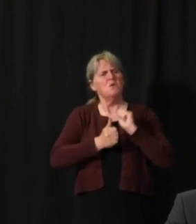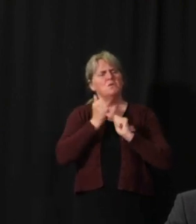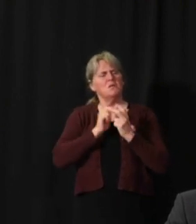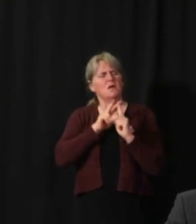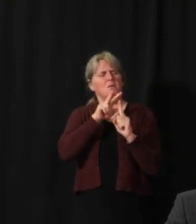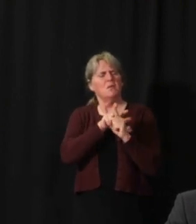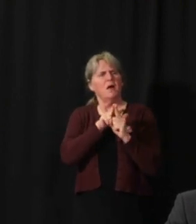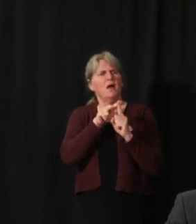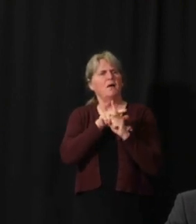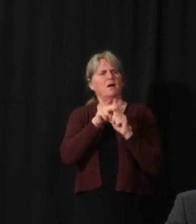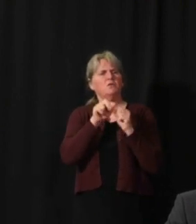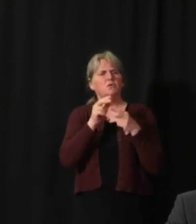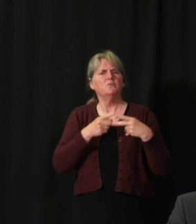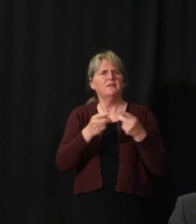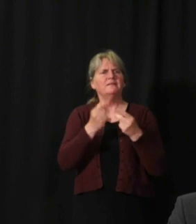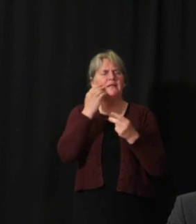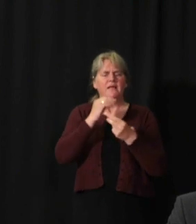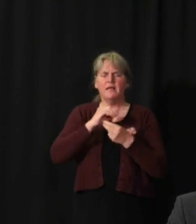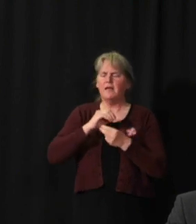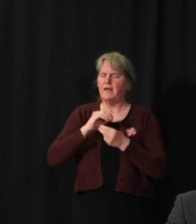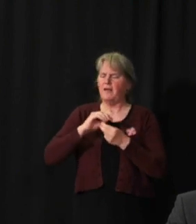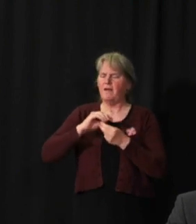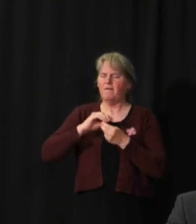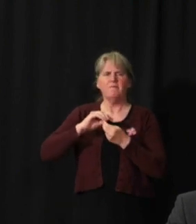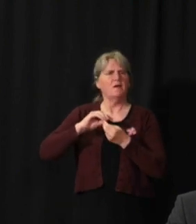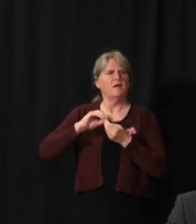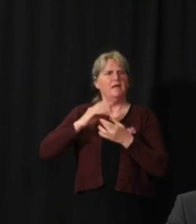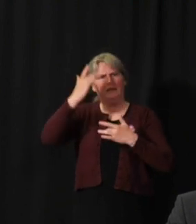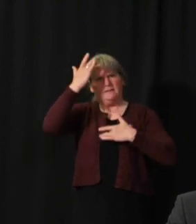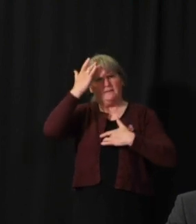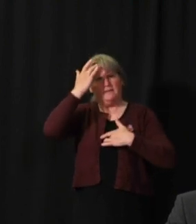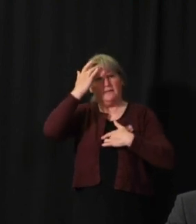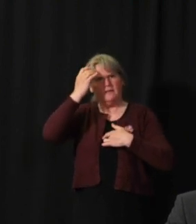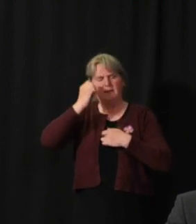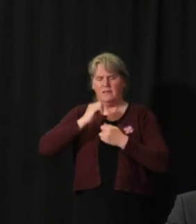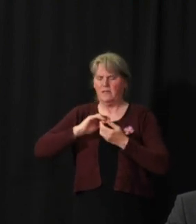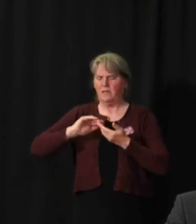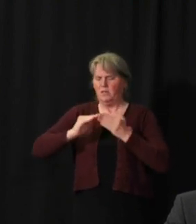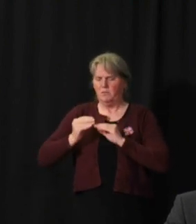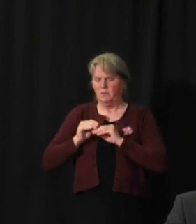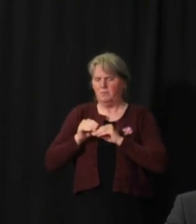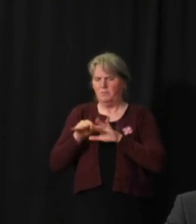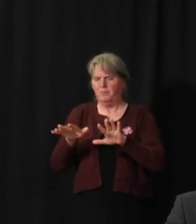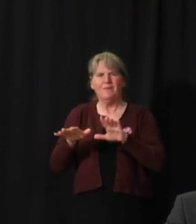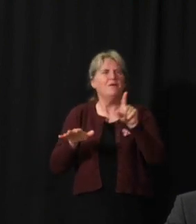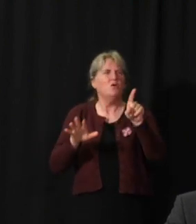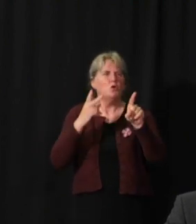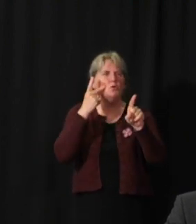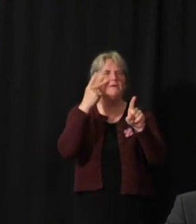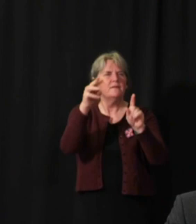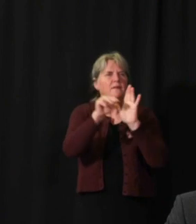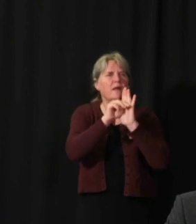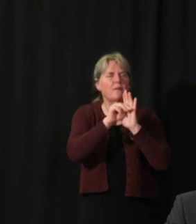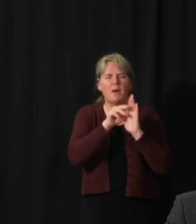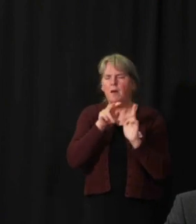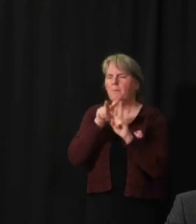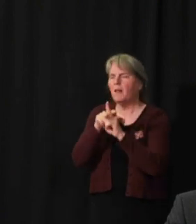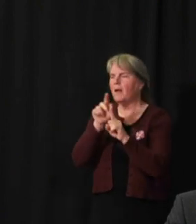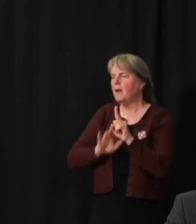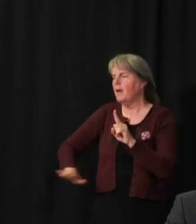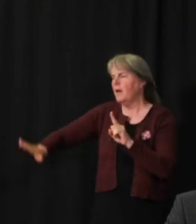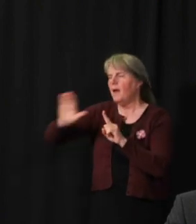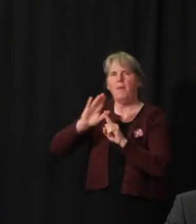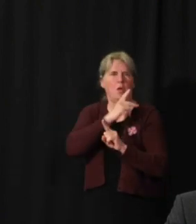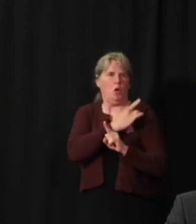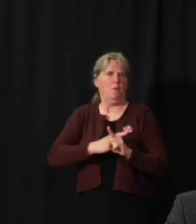in areas with community transmission. And that's the type of model that you will have seen applied in some